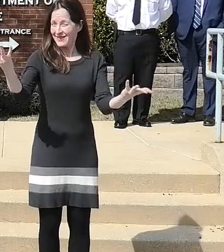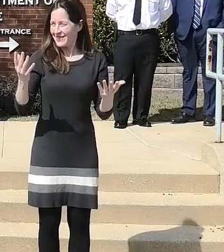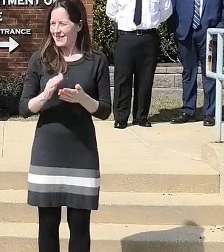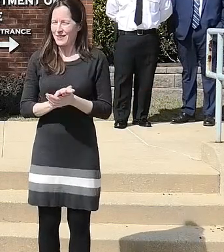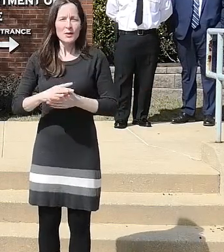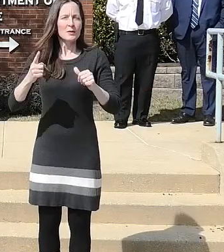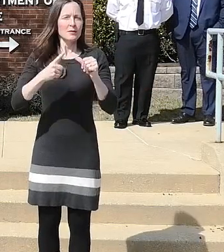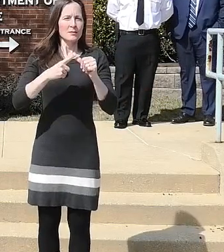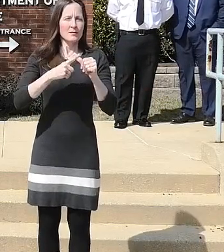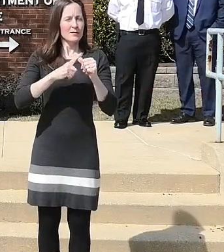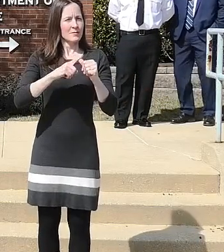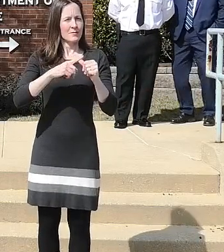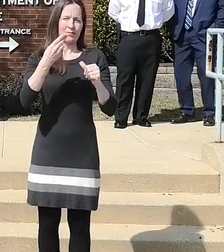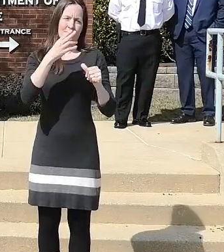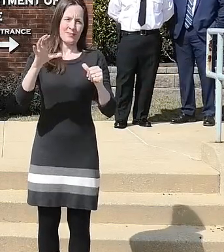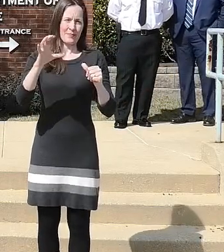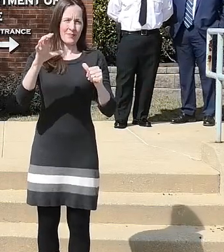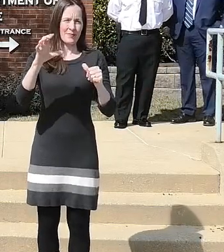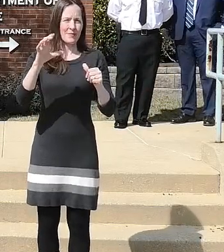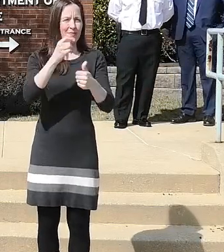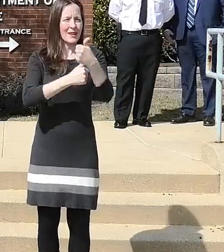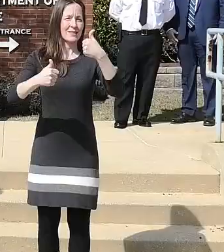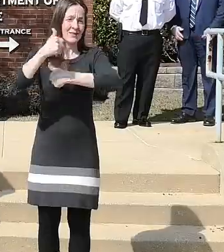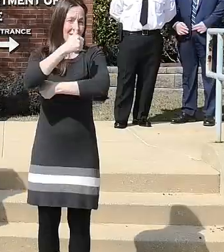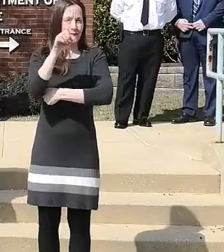it will be our county executive calvin ball